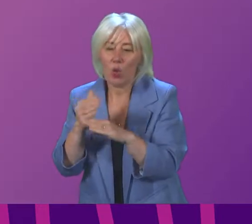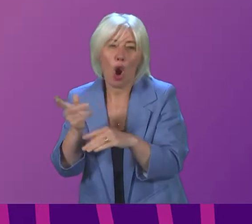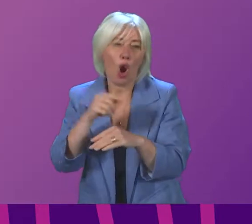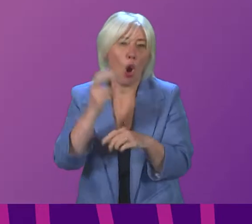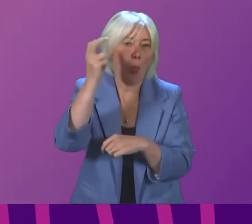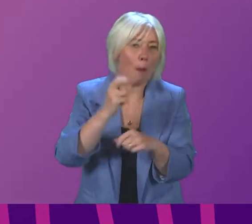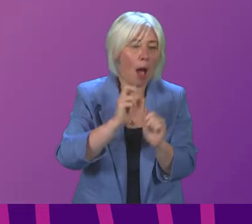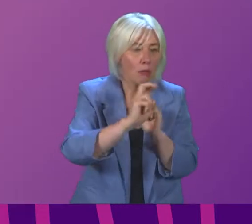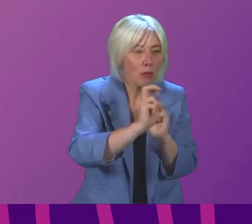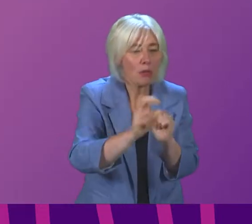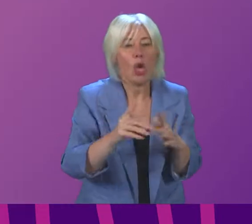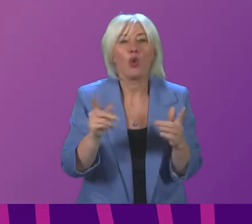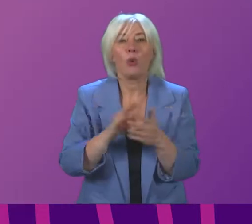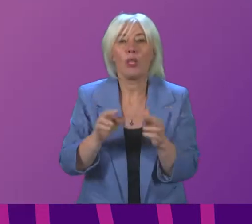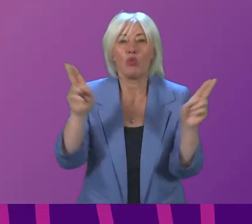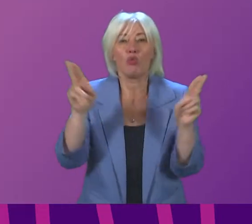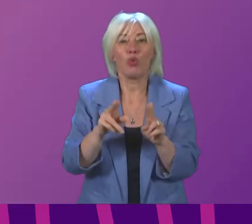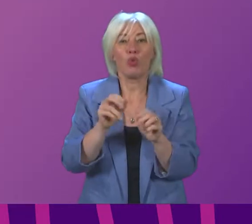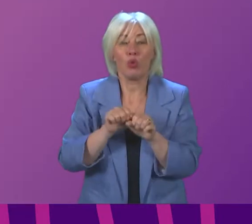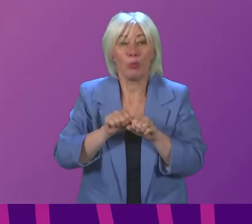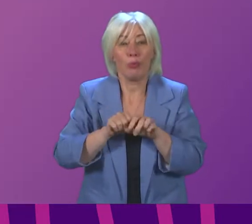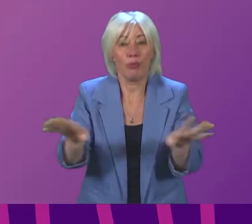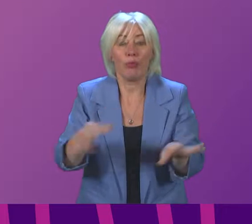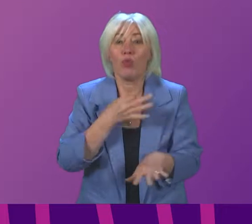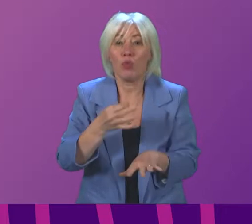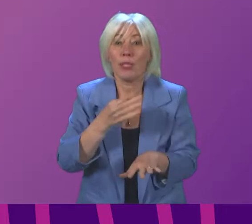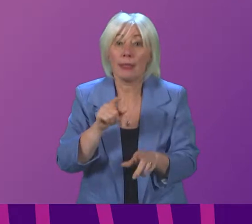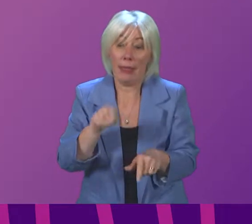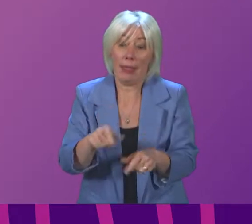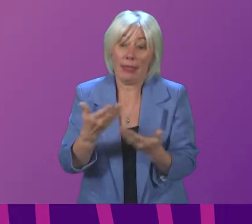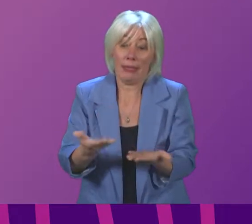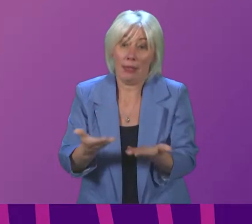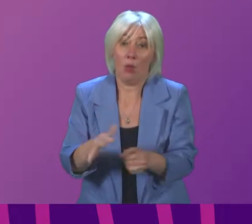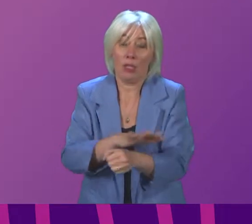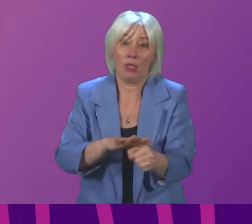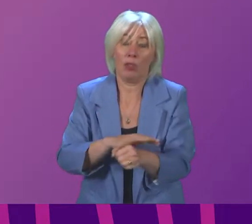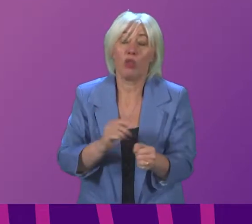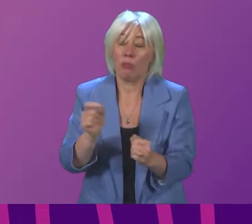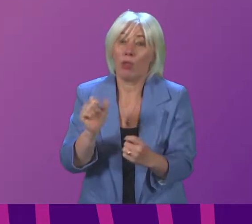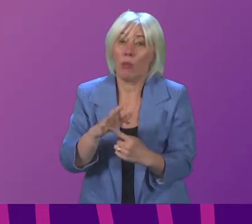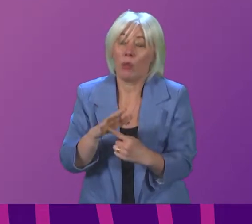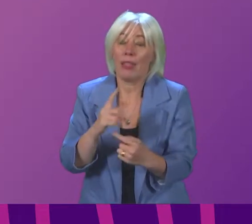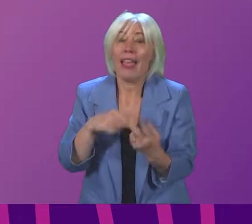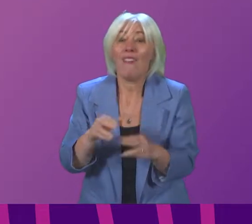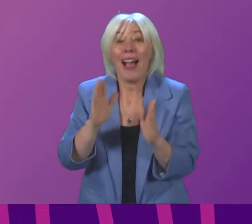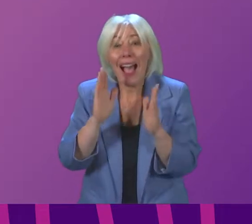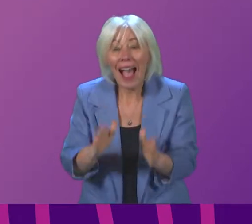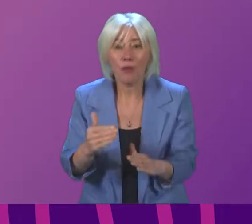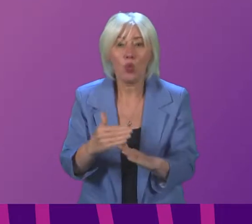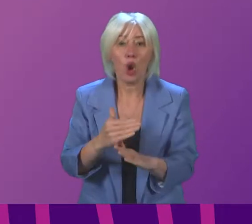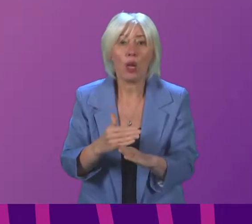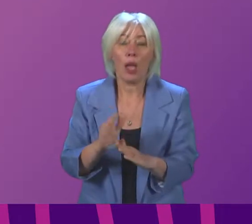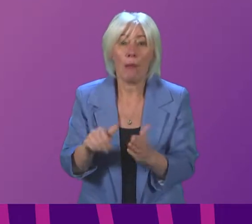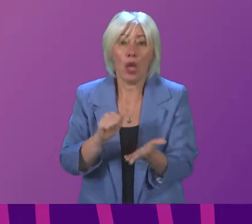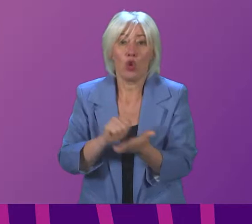away some transmission risk and given what we are facing right now that is important those who have to work it is important that there are